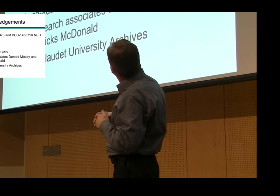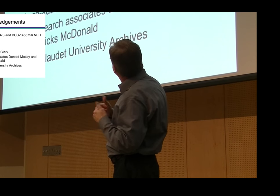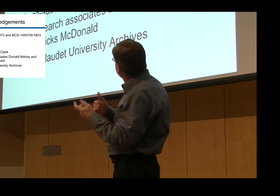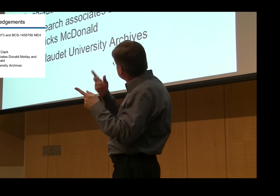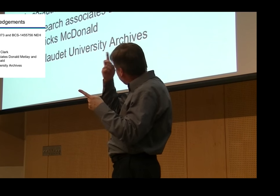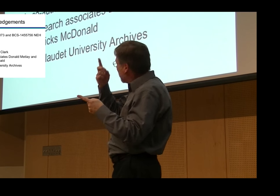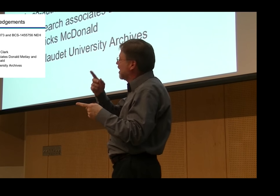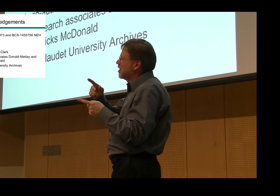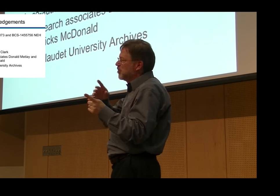Patty Clark.